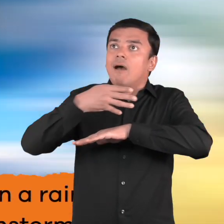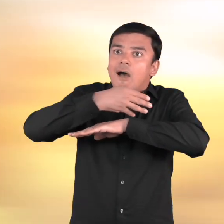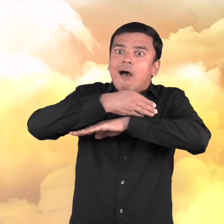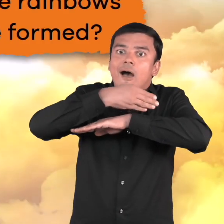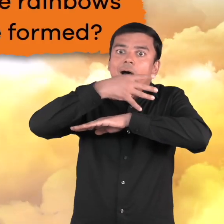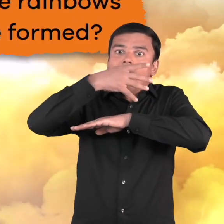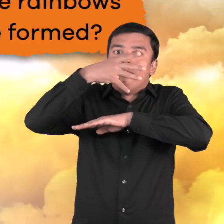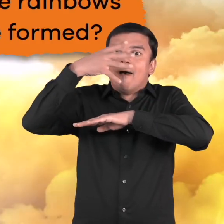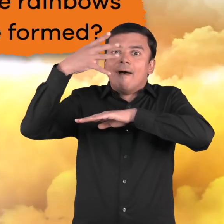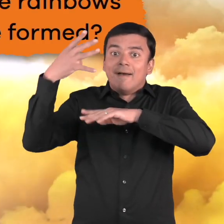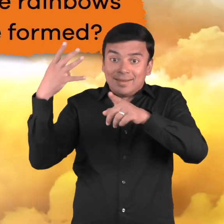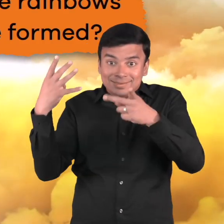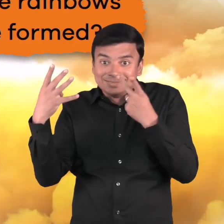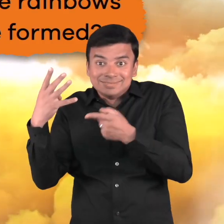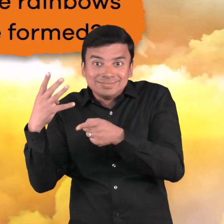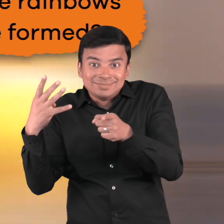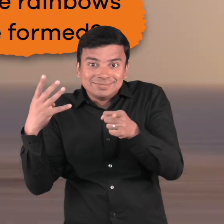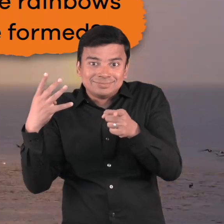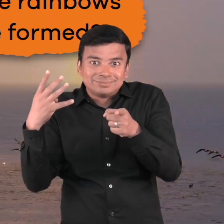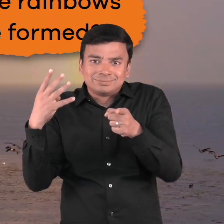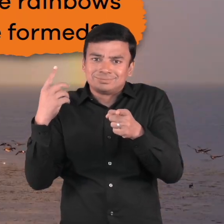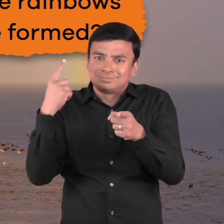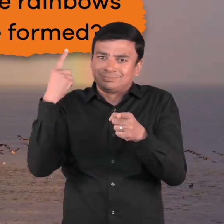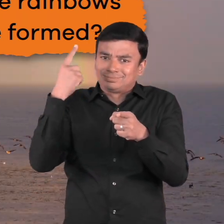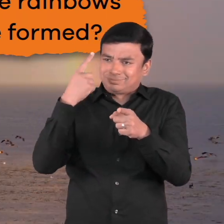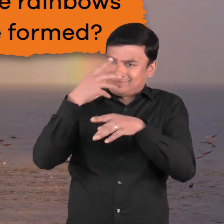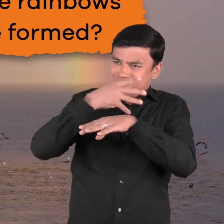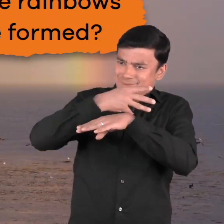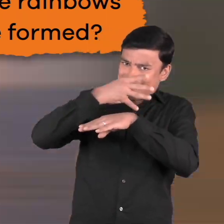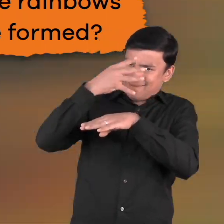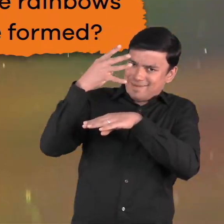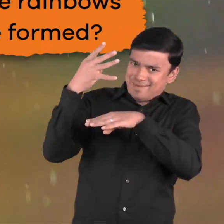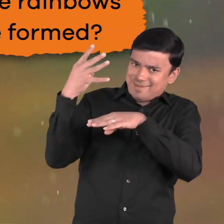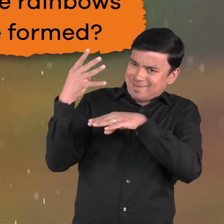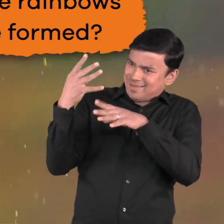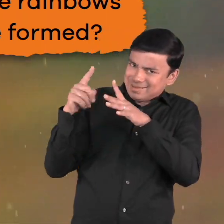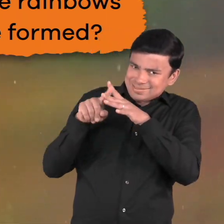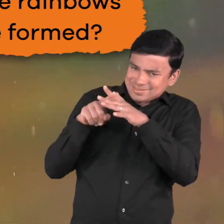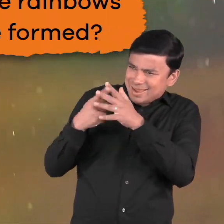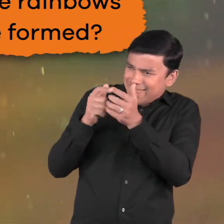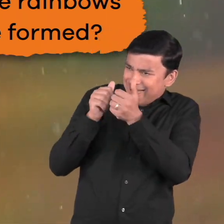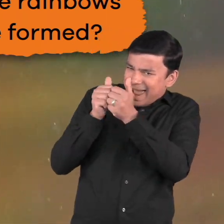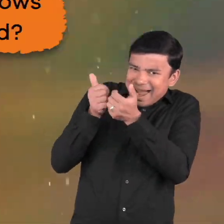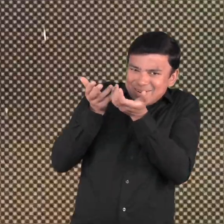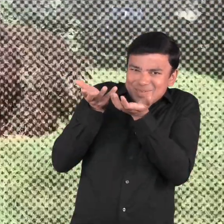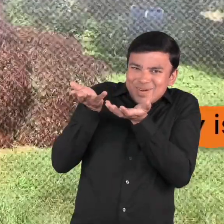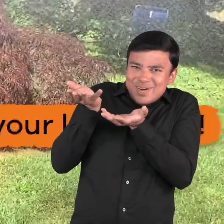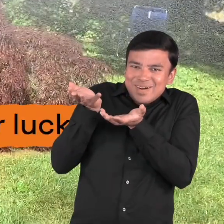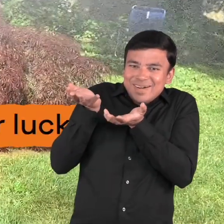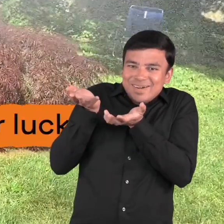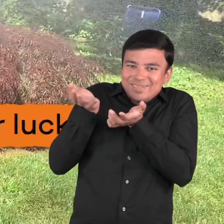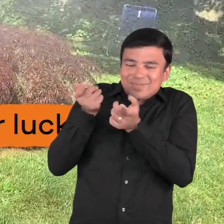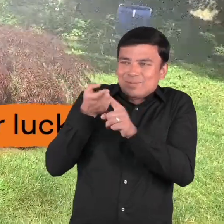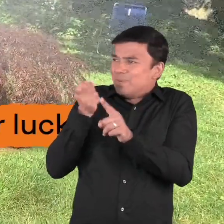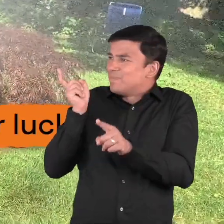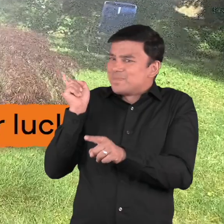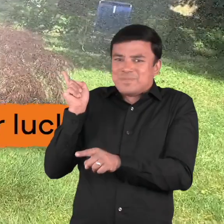Have you ever wondered where rainbows come from and how they are formed? Well, today is